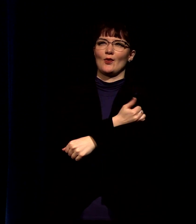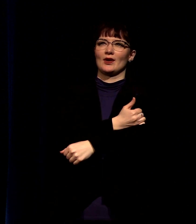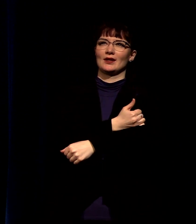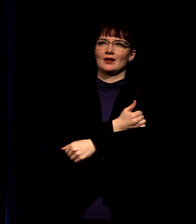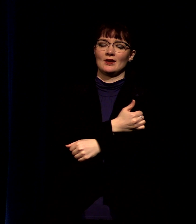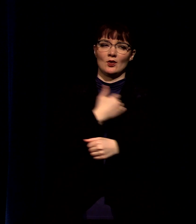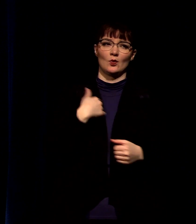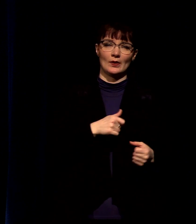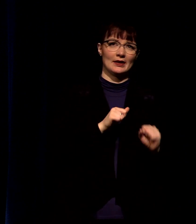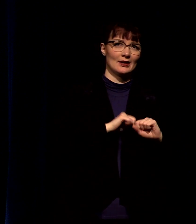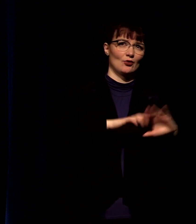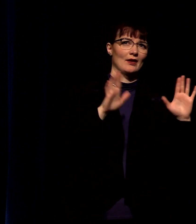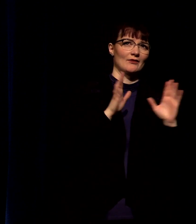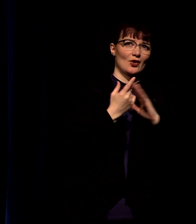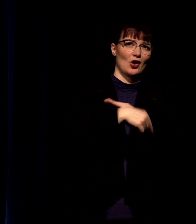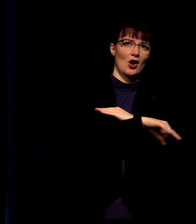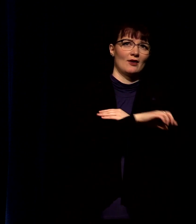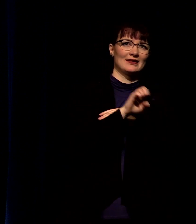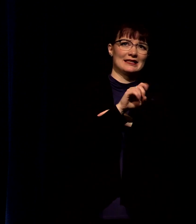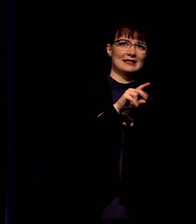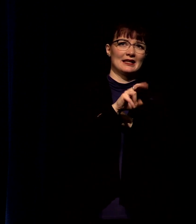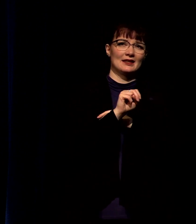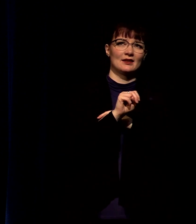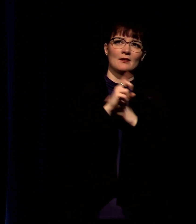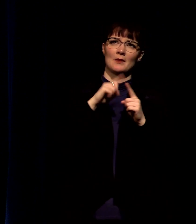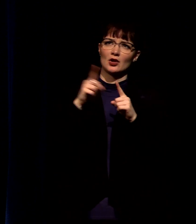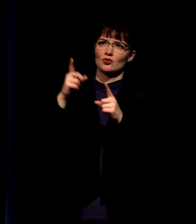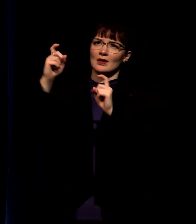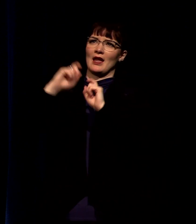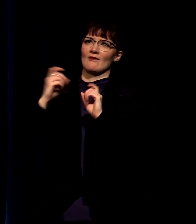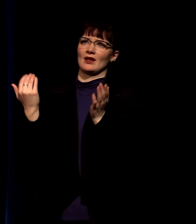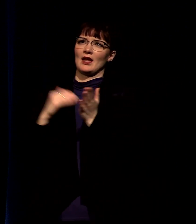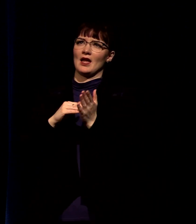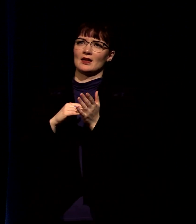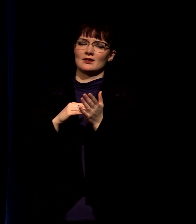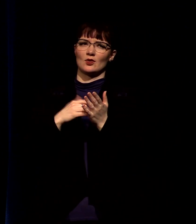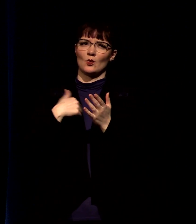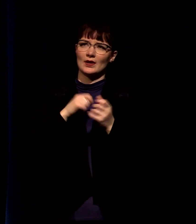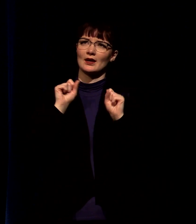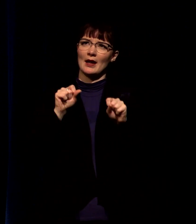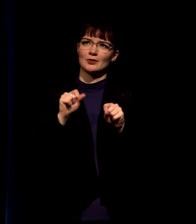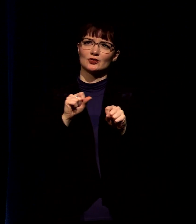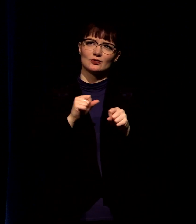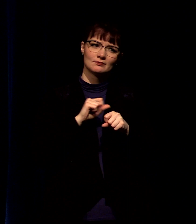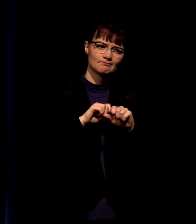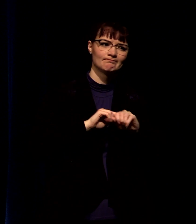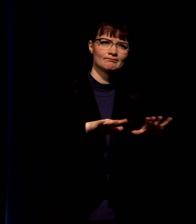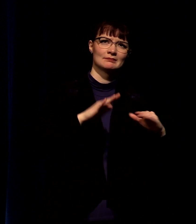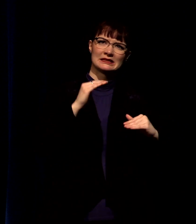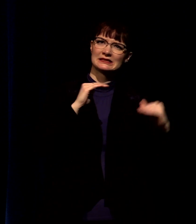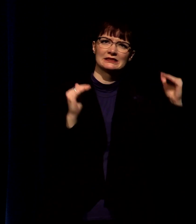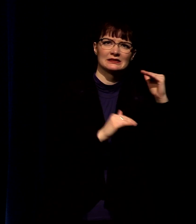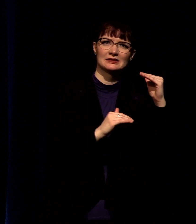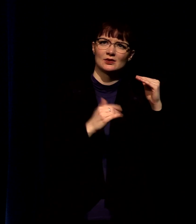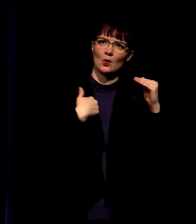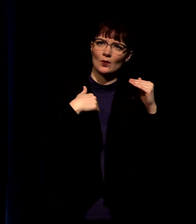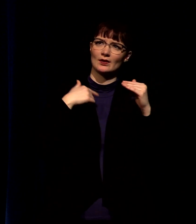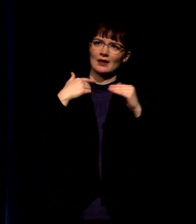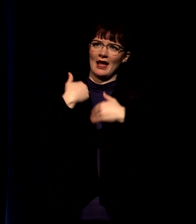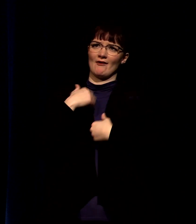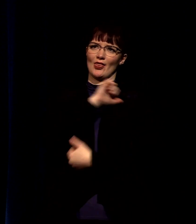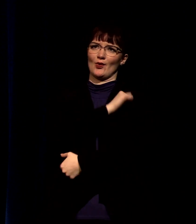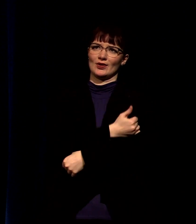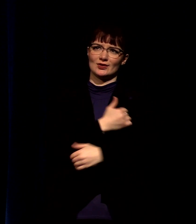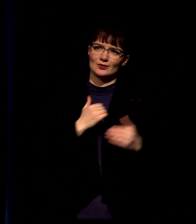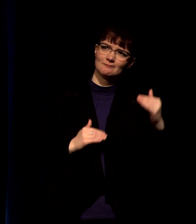but that you gave us back you presented us with that authority to make things right to see injustices in our city and deal with it to